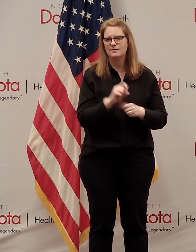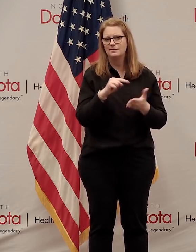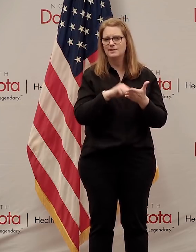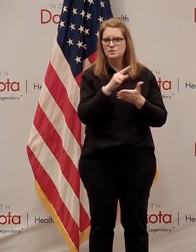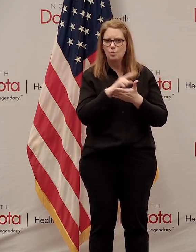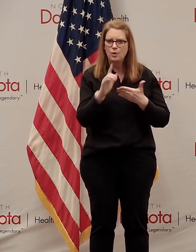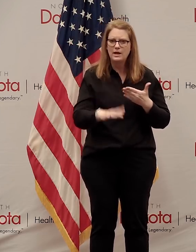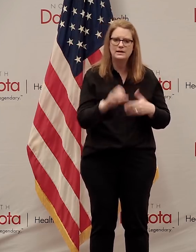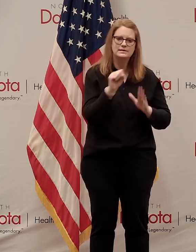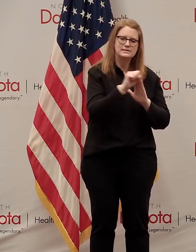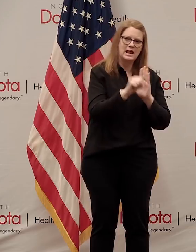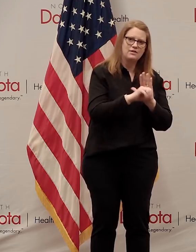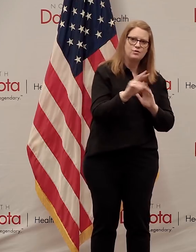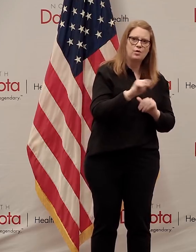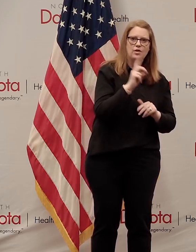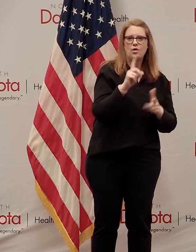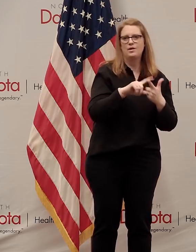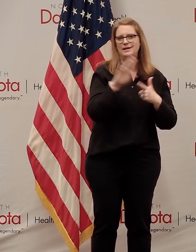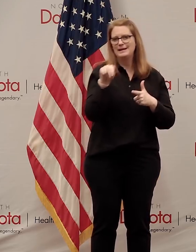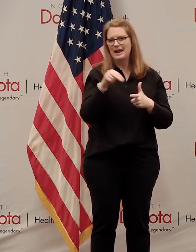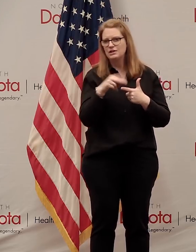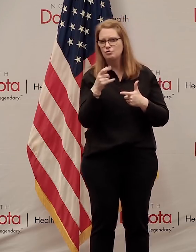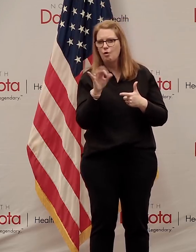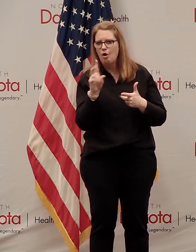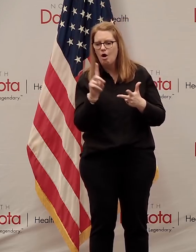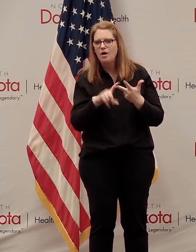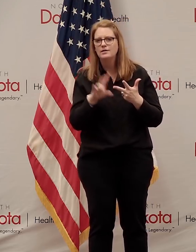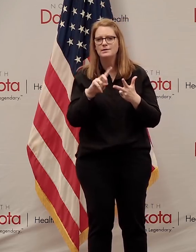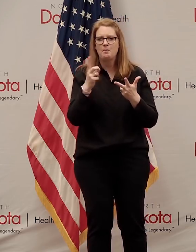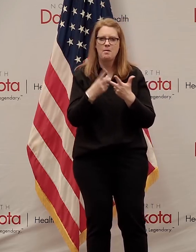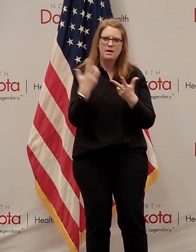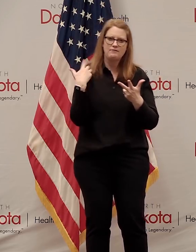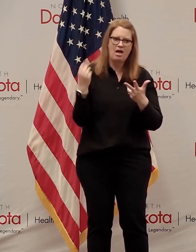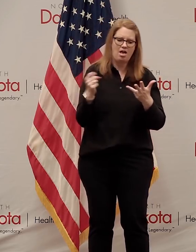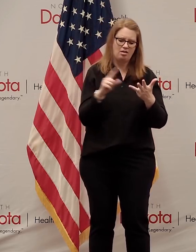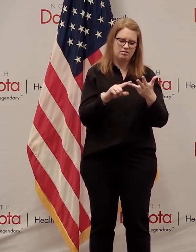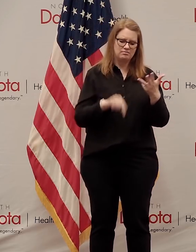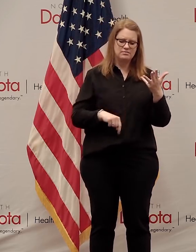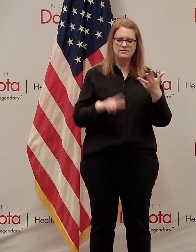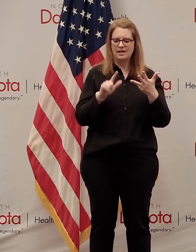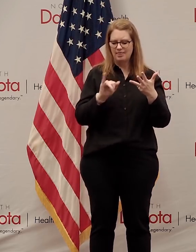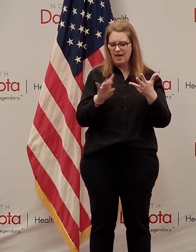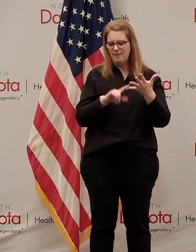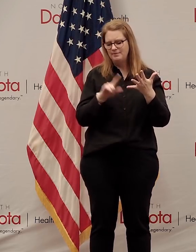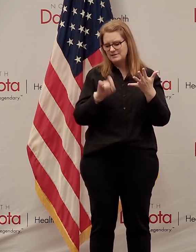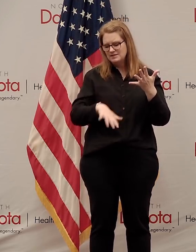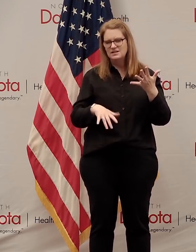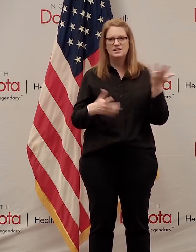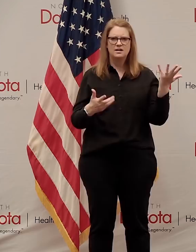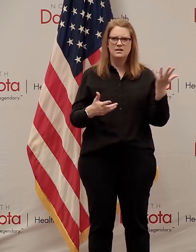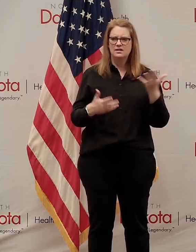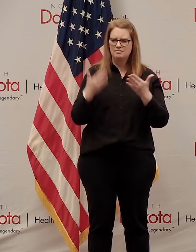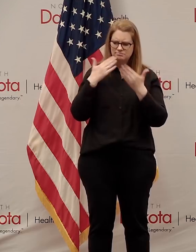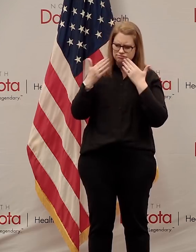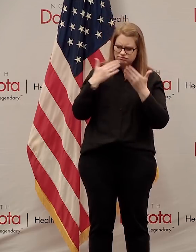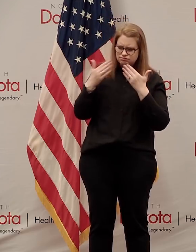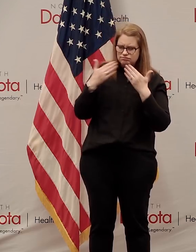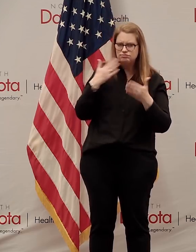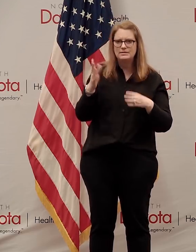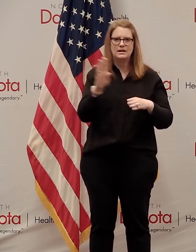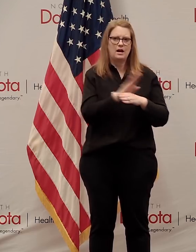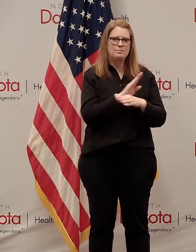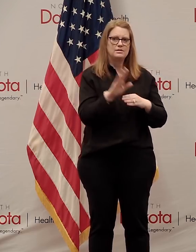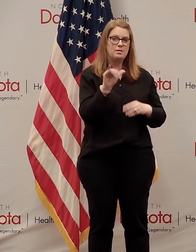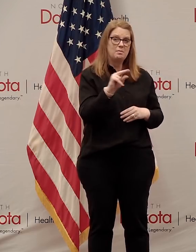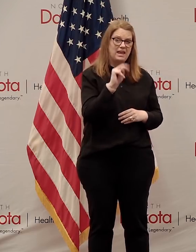State of North Dakota, National Guard, Department of Health, people that were collecting and doing all the great work, the lab and the testing. I want to thank all the folks from Commerce and